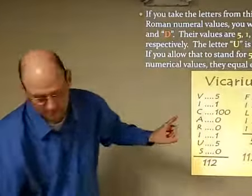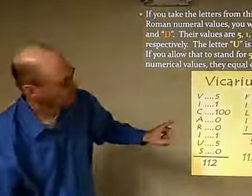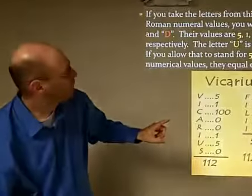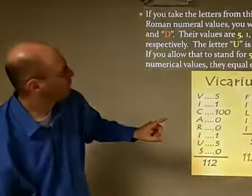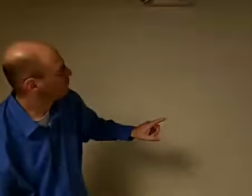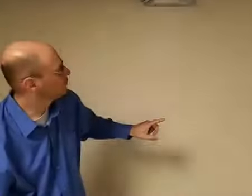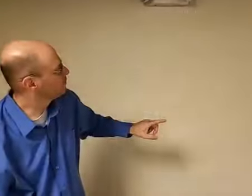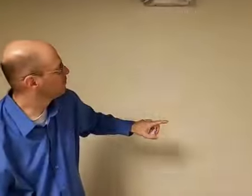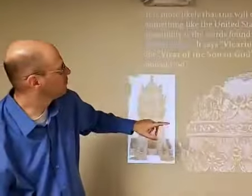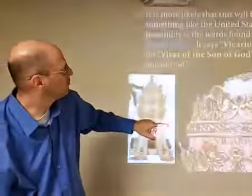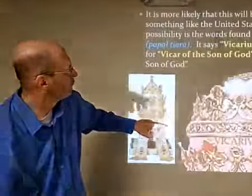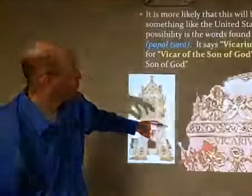let's look at the word again